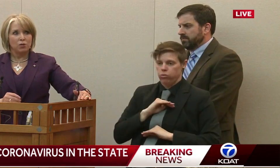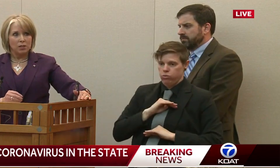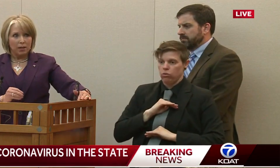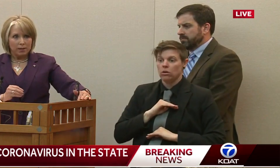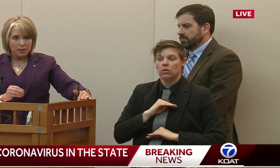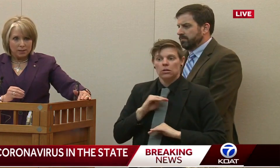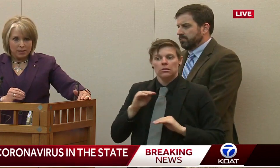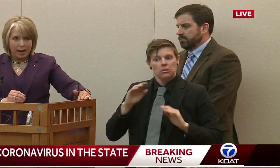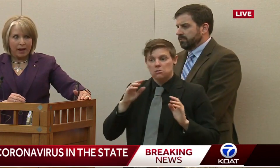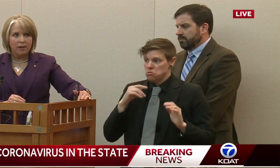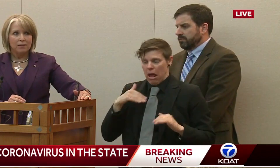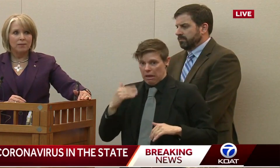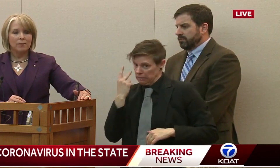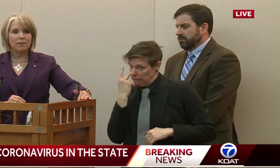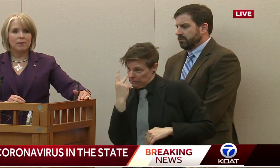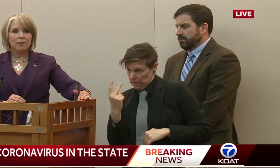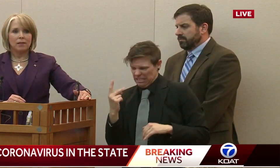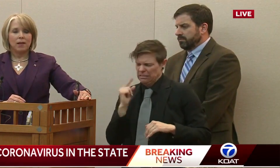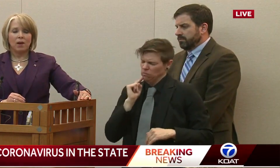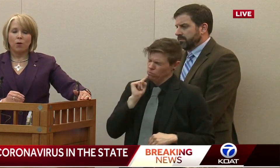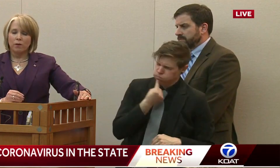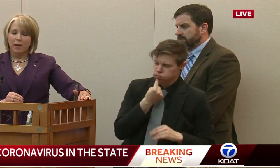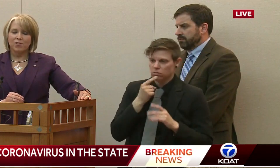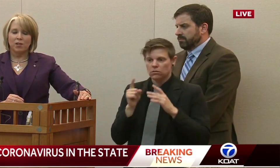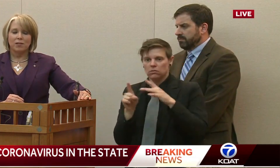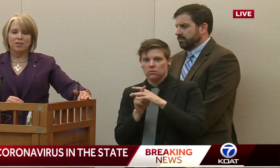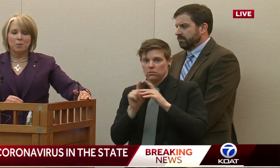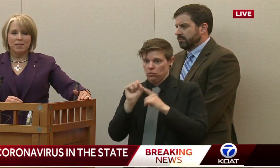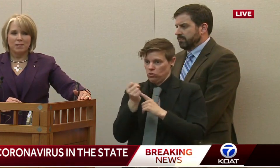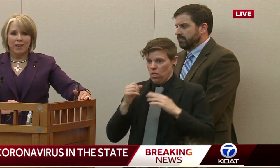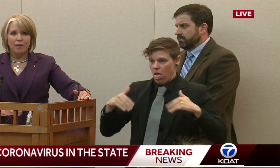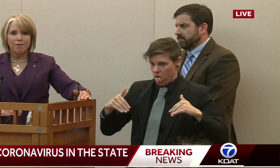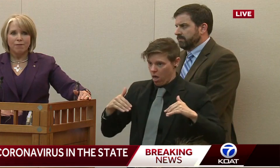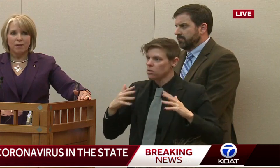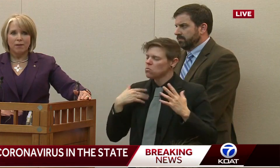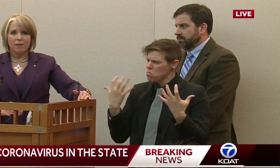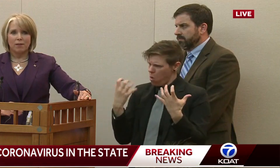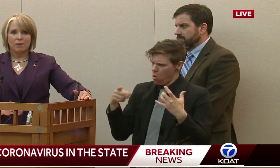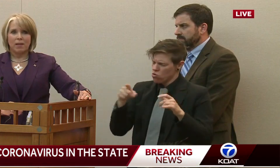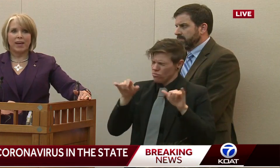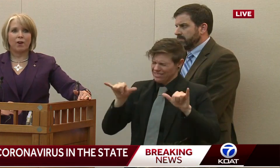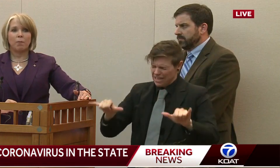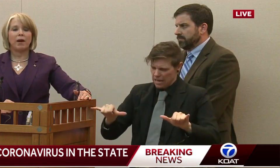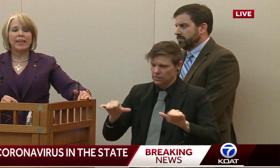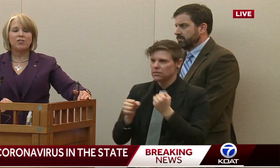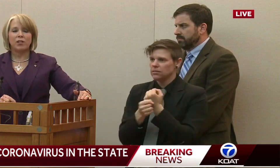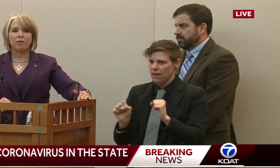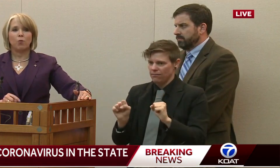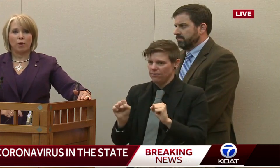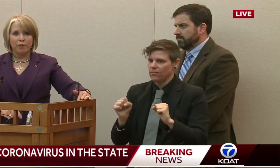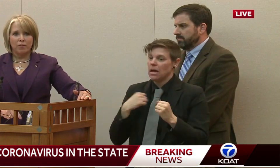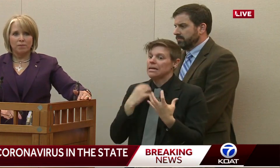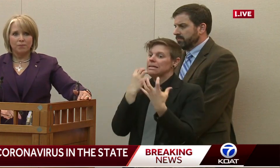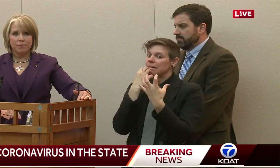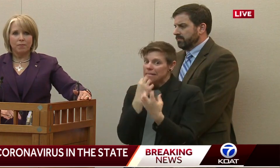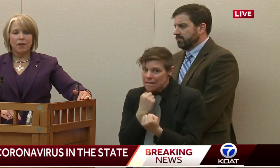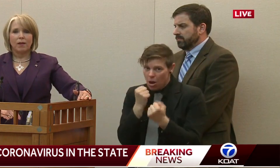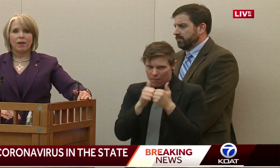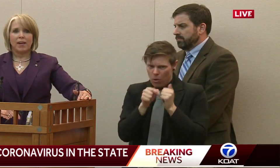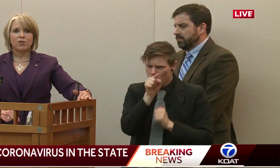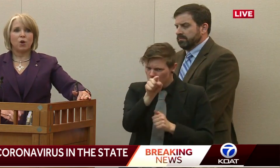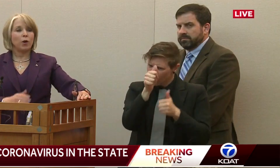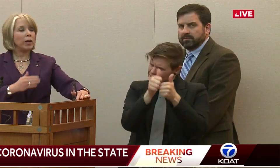issues today. I want New Mexicans to be safe. I care about each and every one of you.